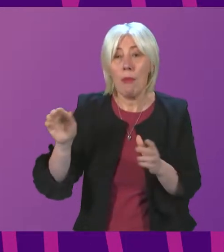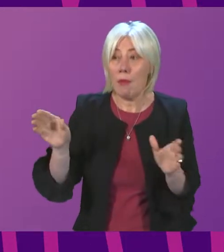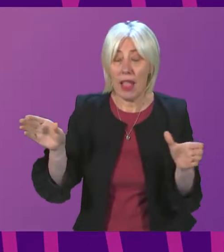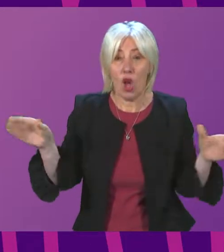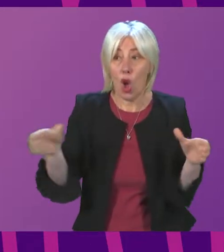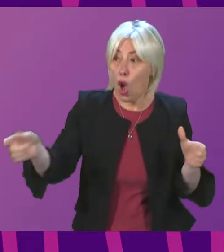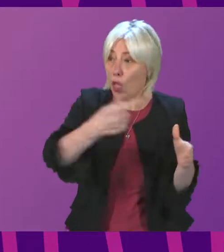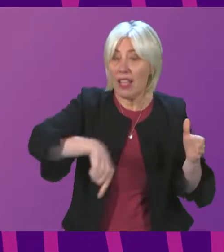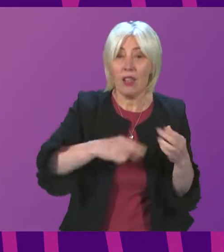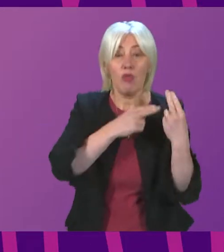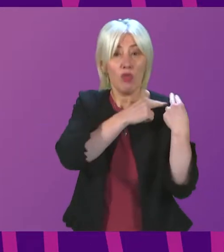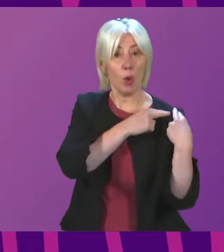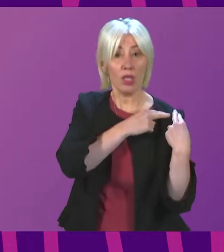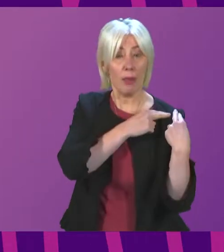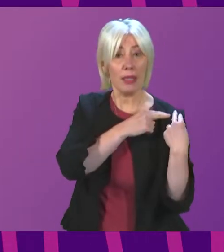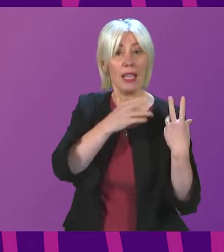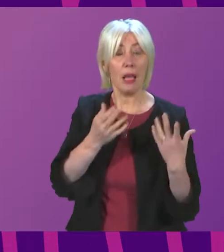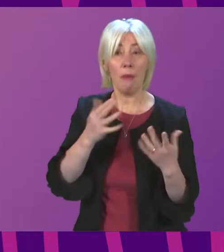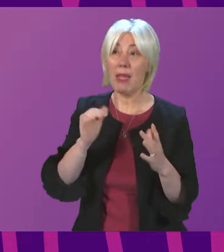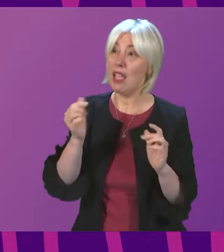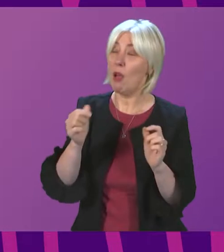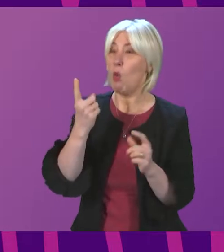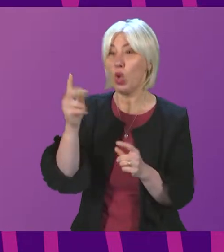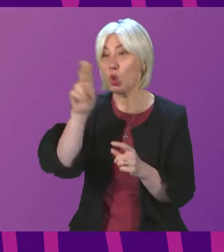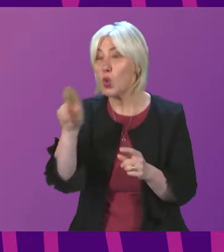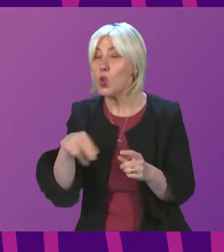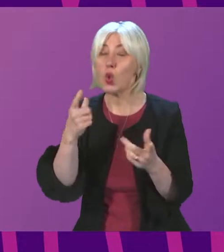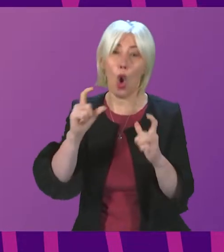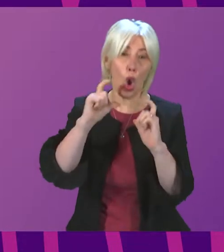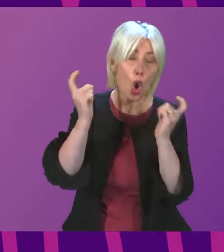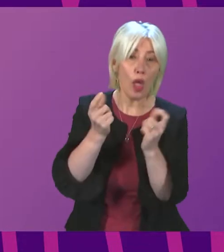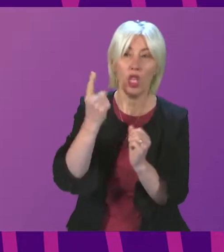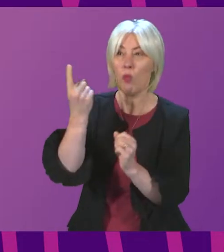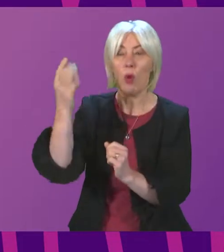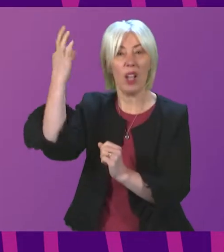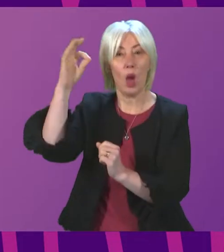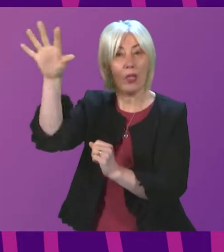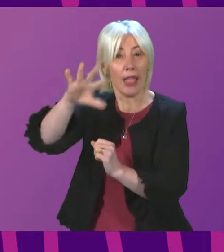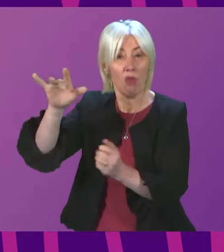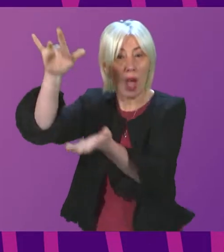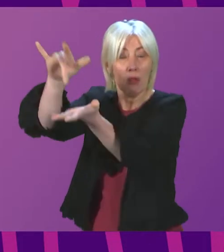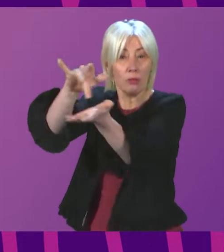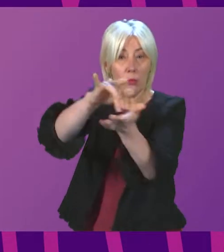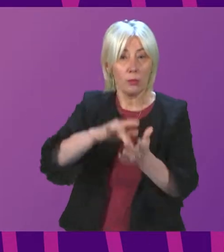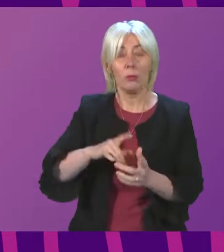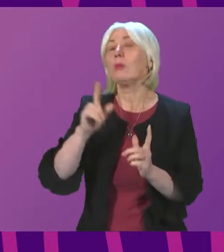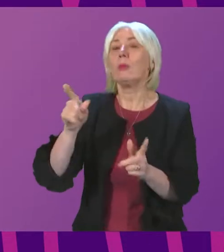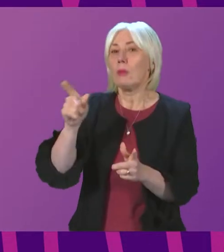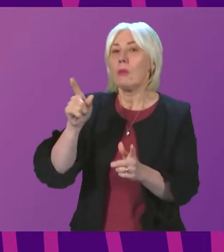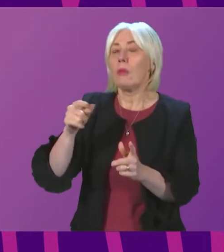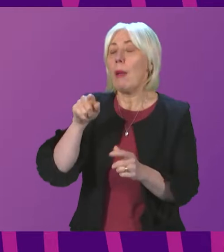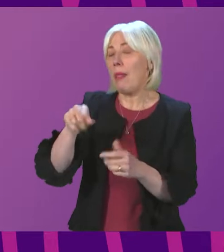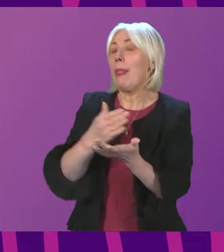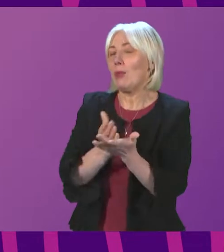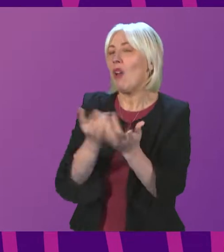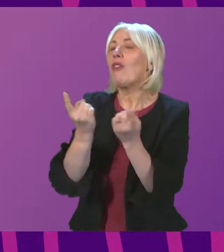responsibility to provide it within a a center or a school or a further education uh that that is is very much part of the